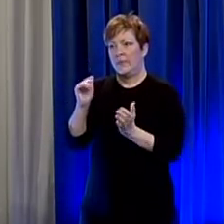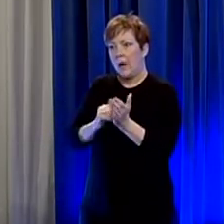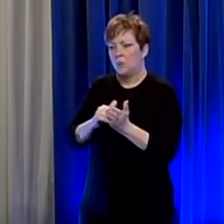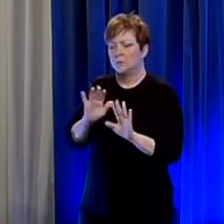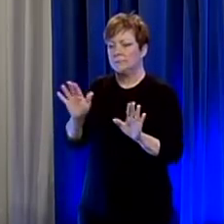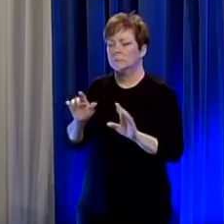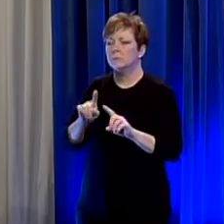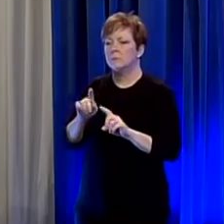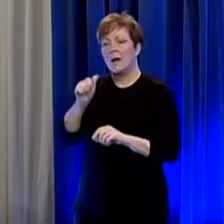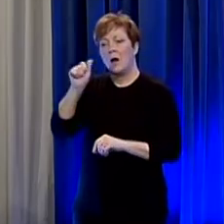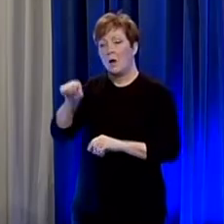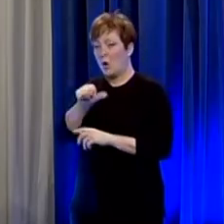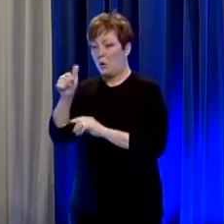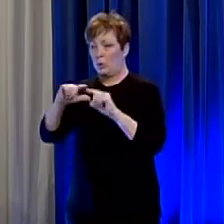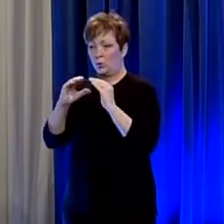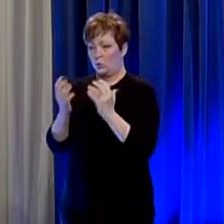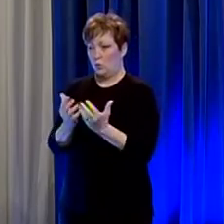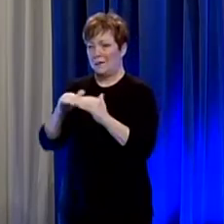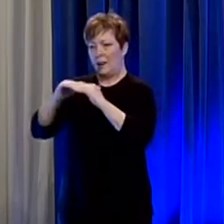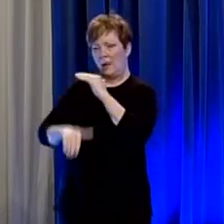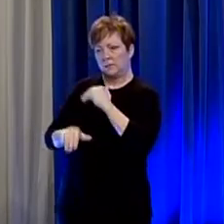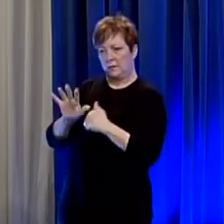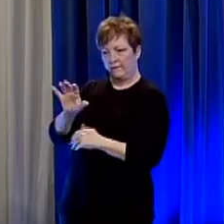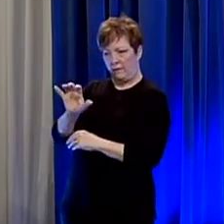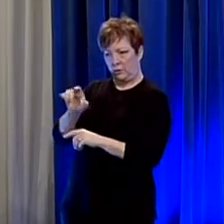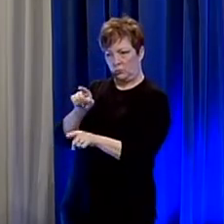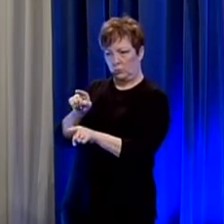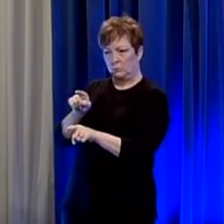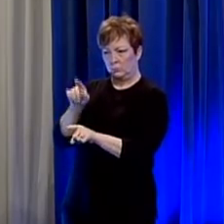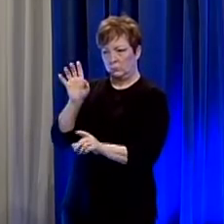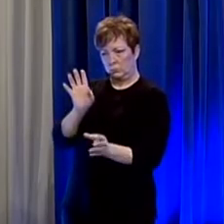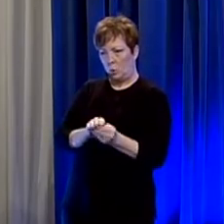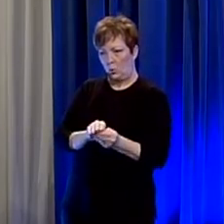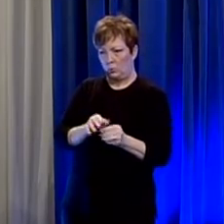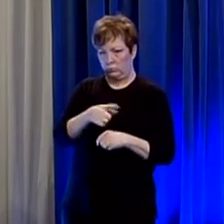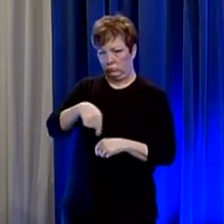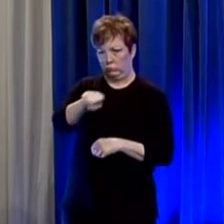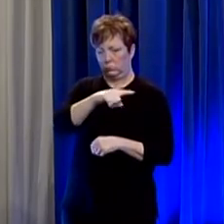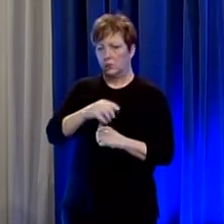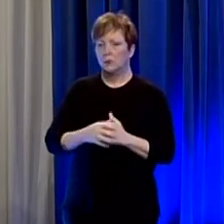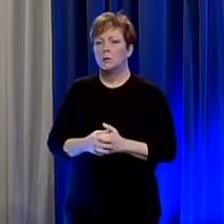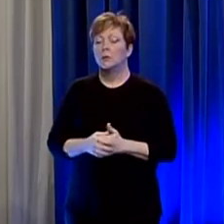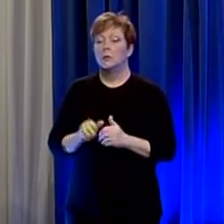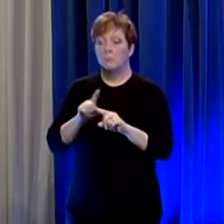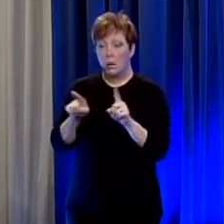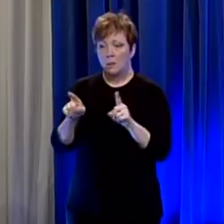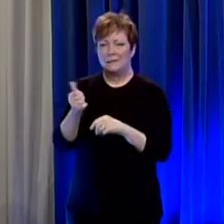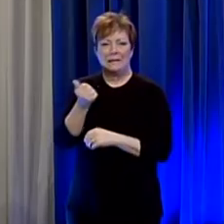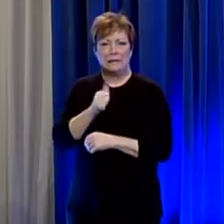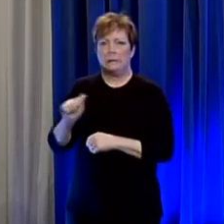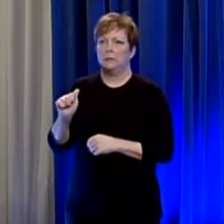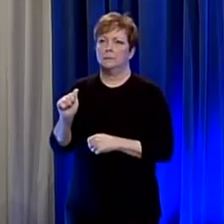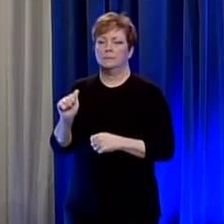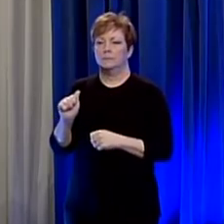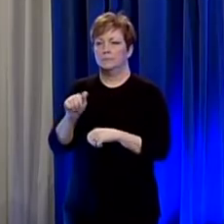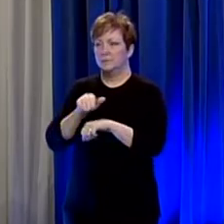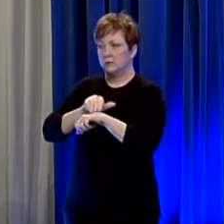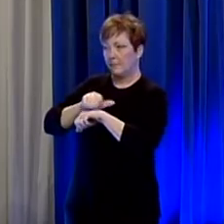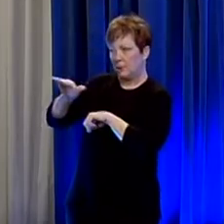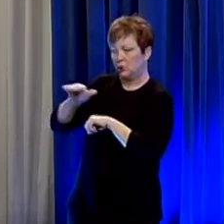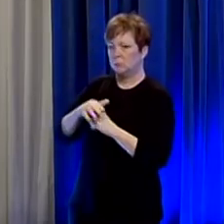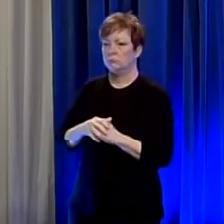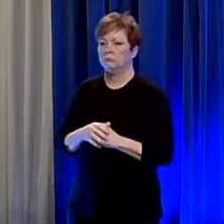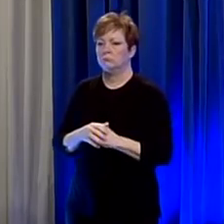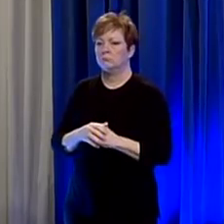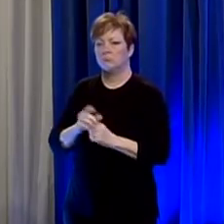i think any other group would have been less than than that in total but um there you know in any given uh submission sometimes